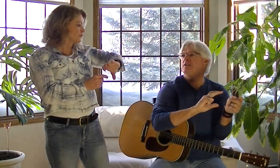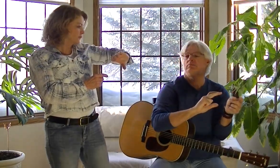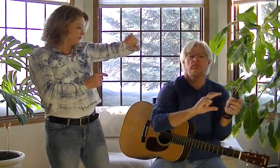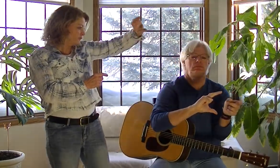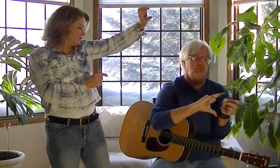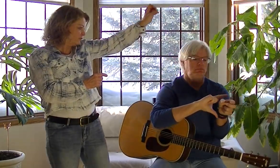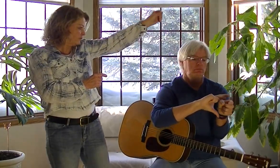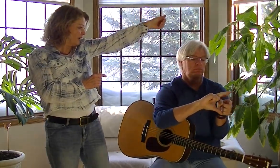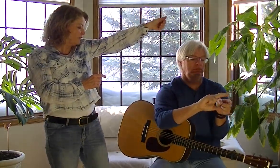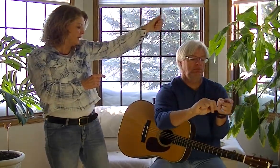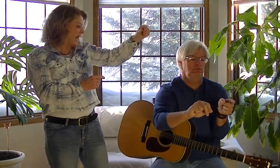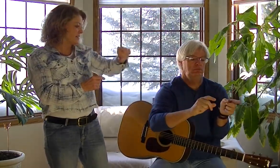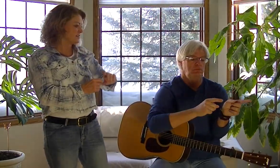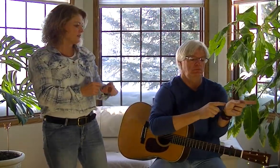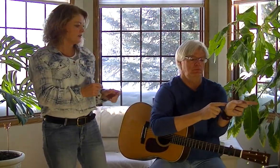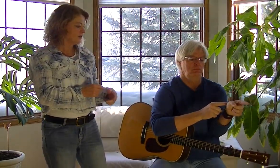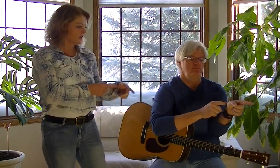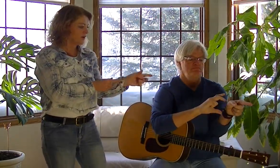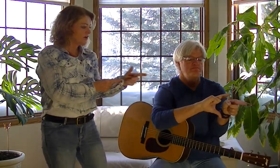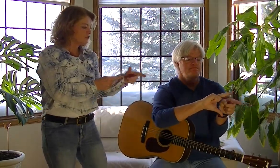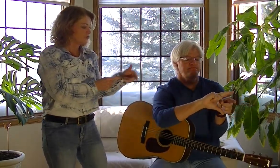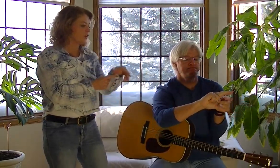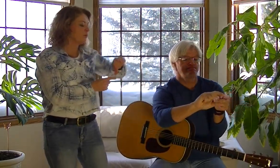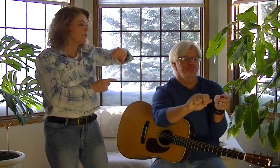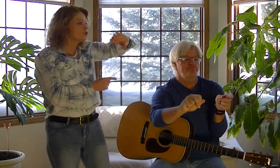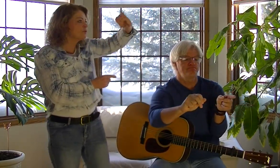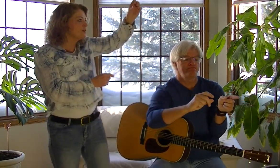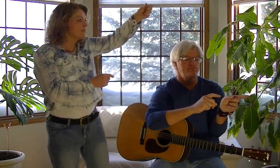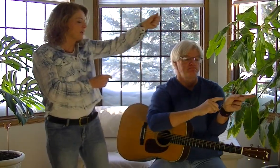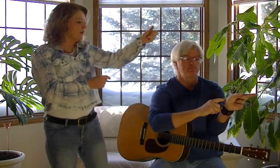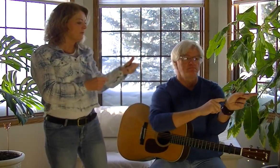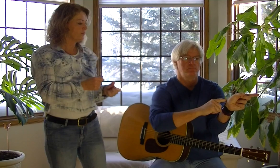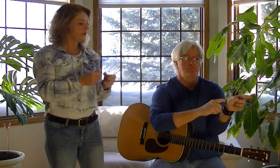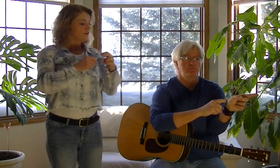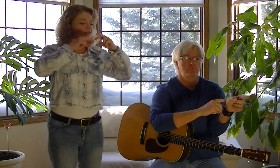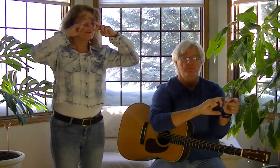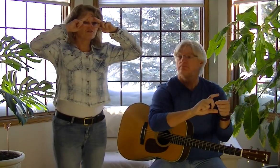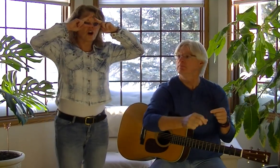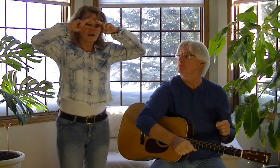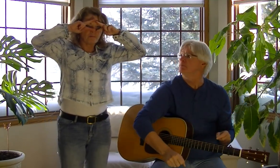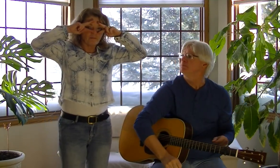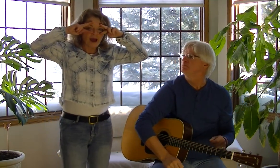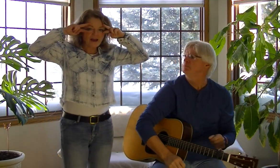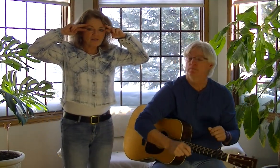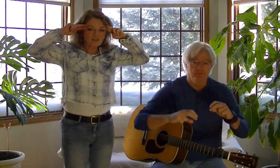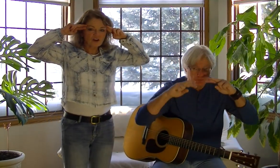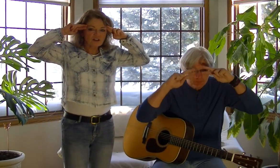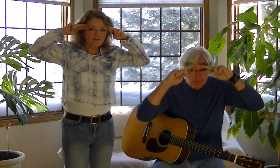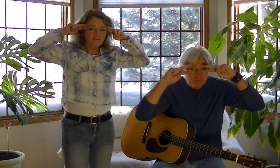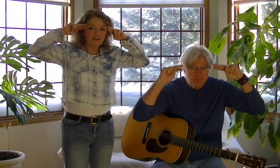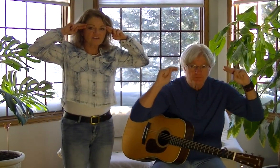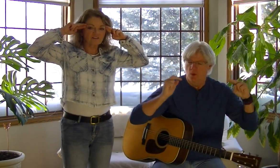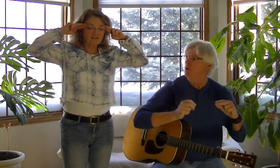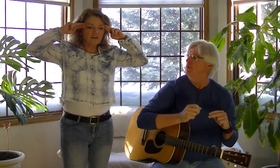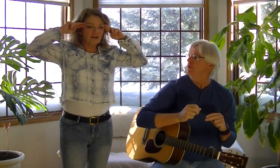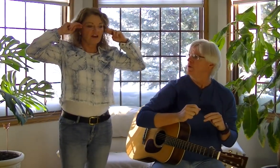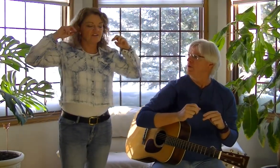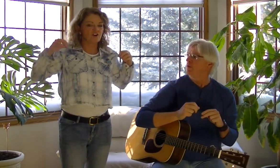cat tail. Okay, so it's got a bushy ring tail. It's got a mask on its face. And it's got